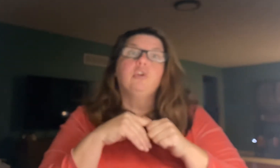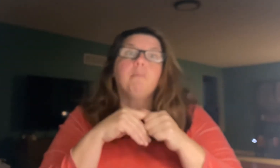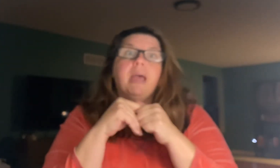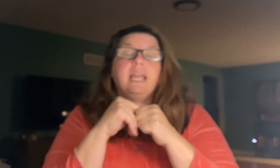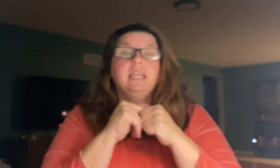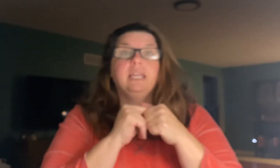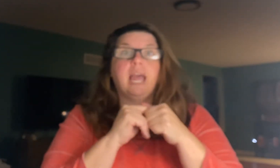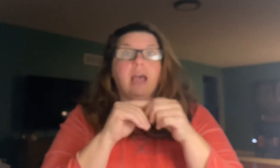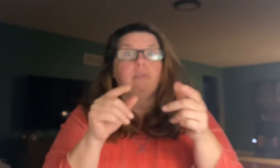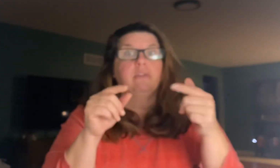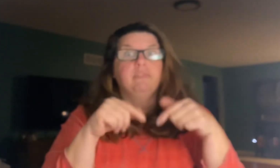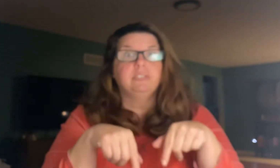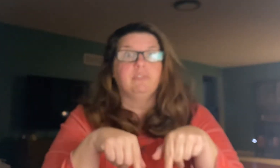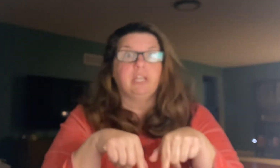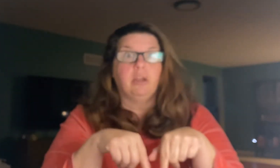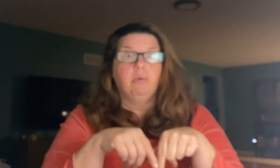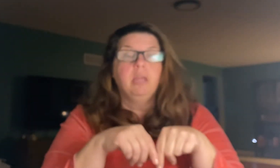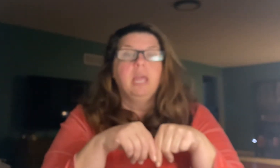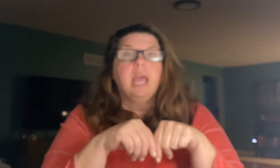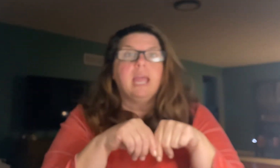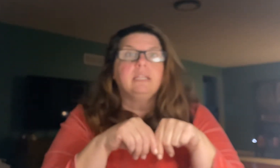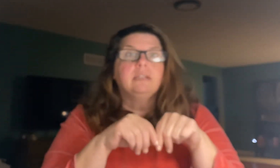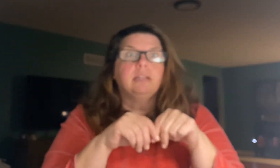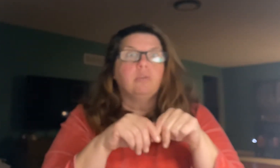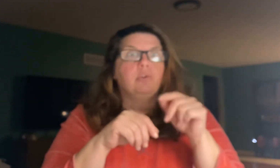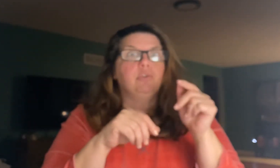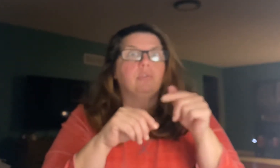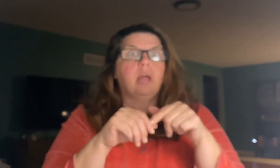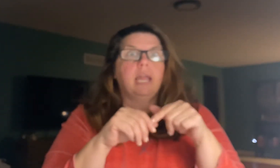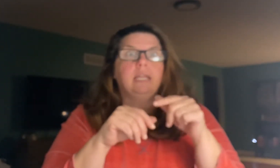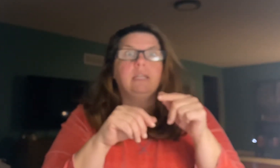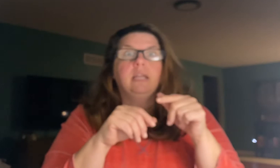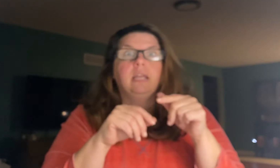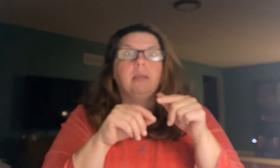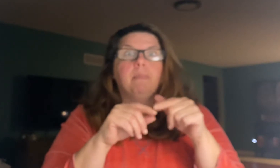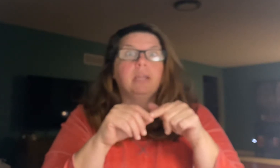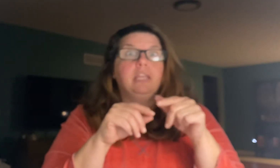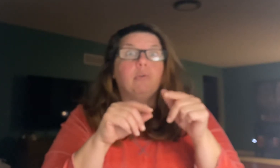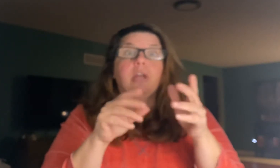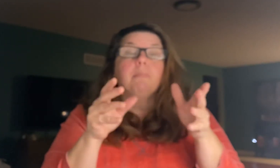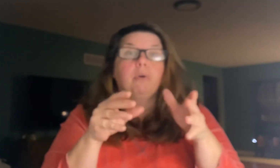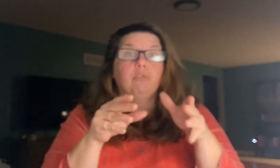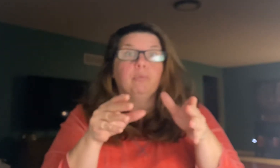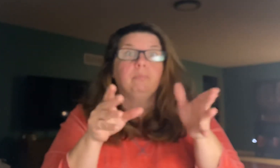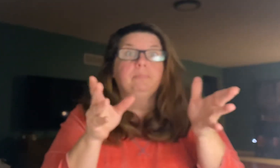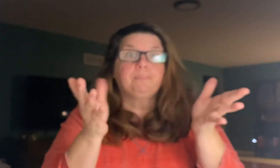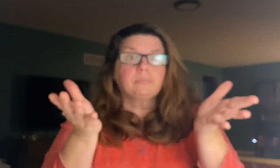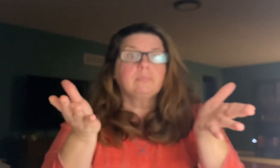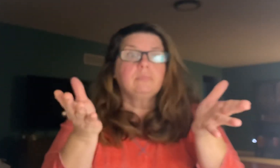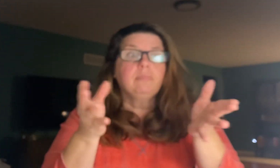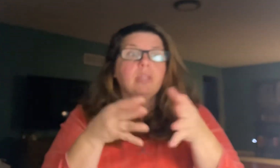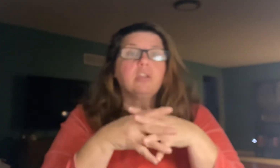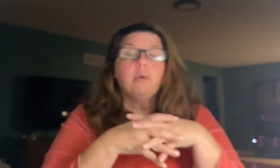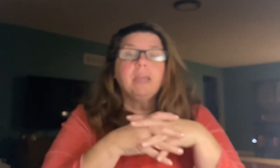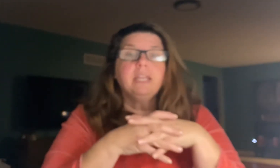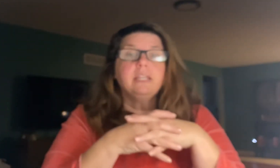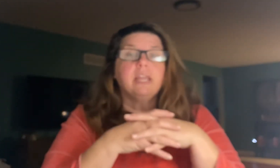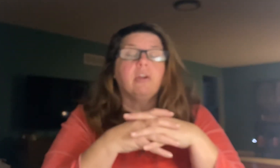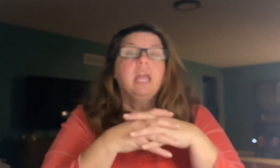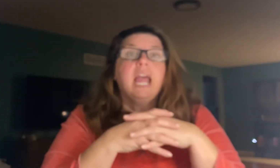back out of this video and click on your lion, monkey, or hippo room. Go back in there and